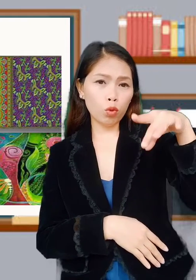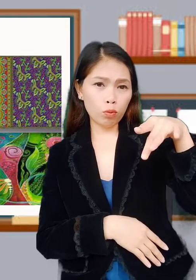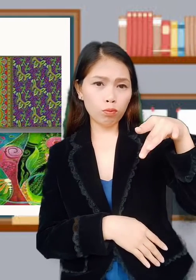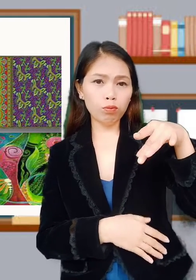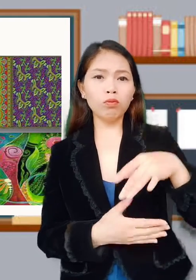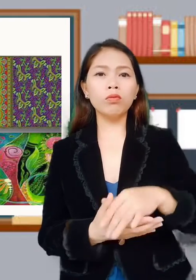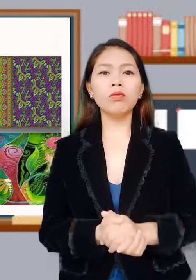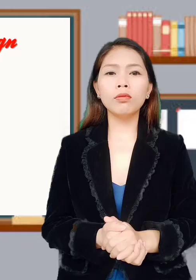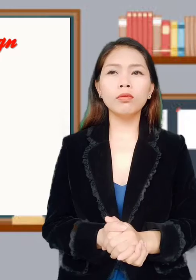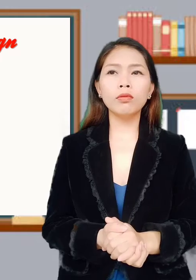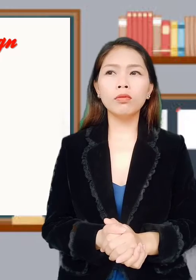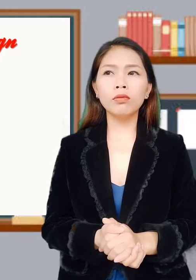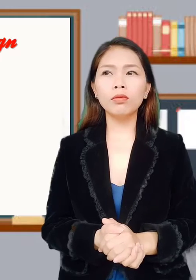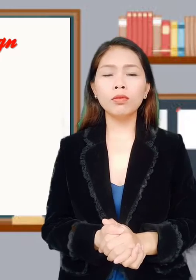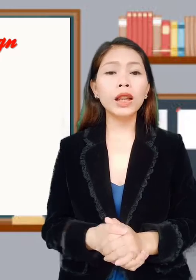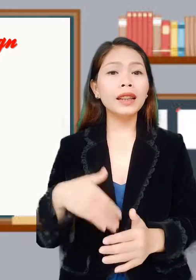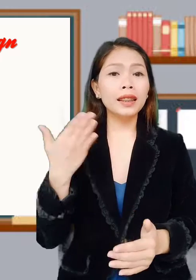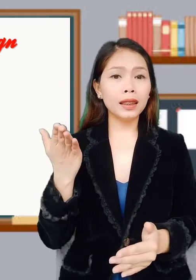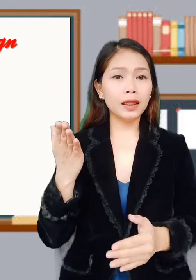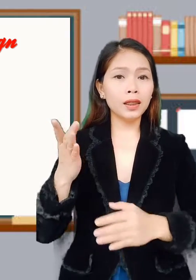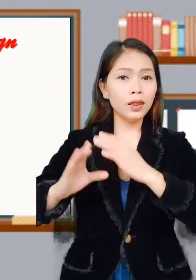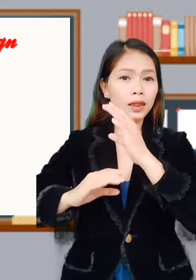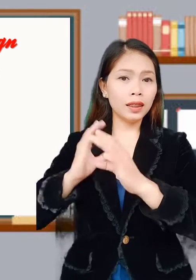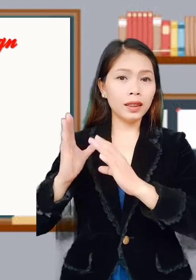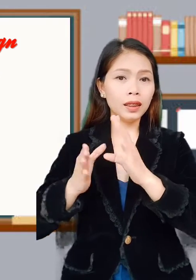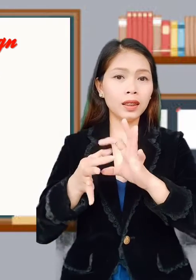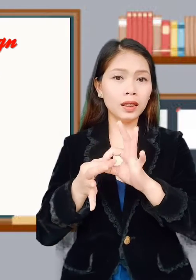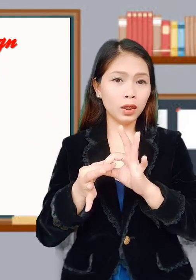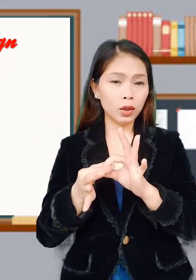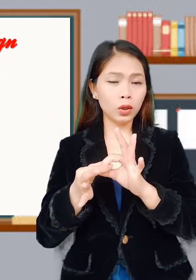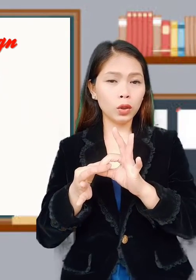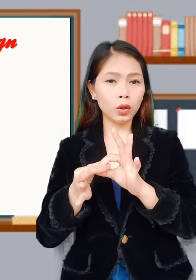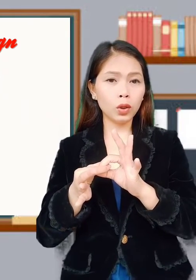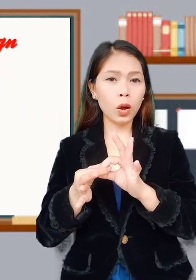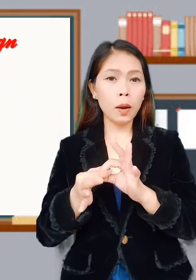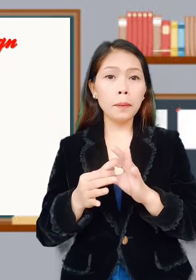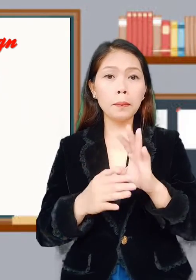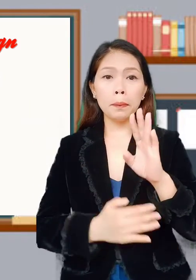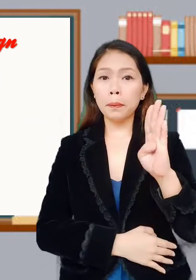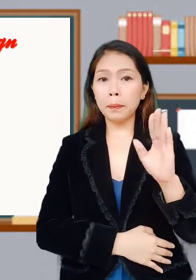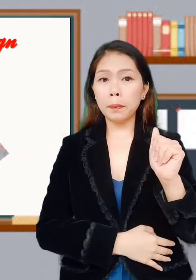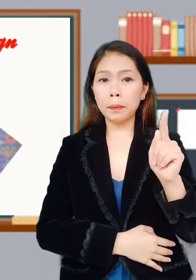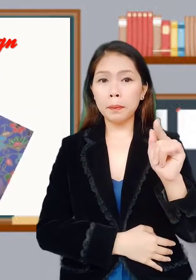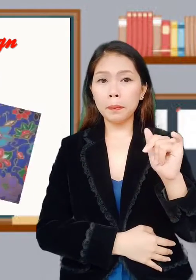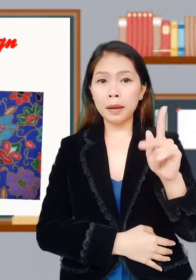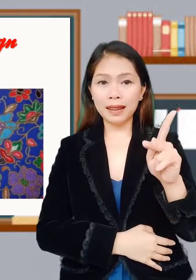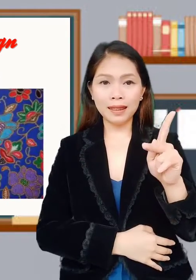There are two categories of batik designs.